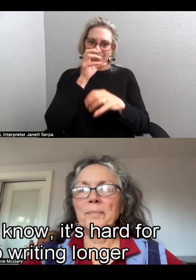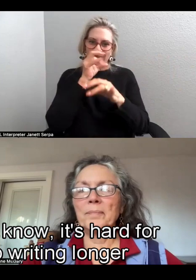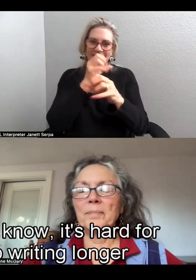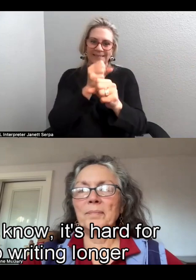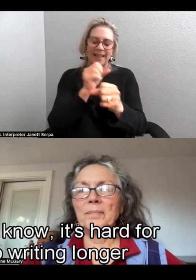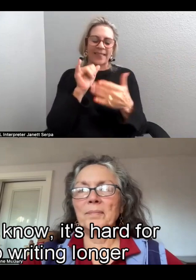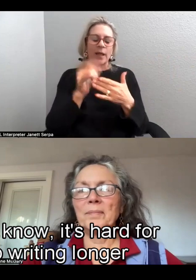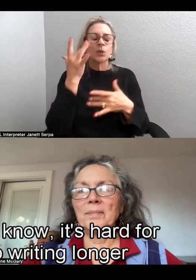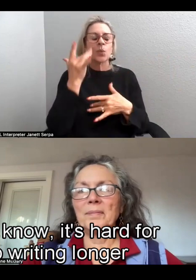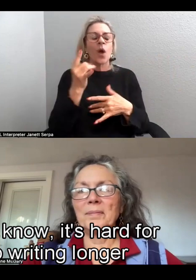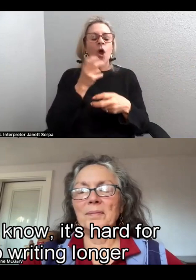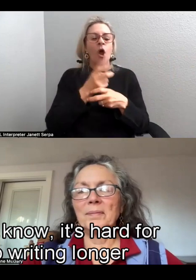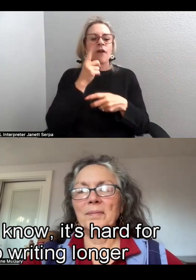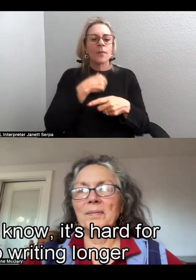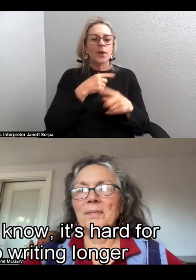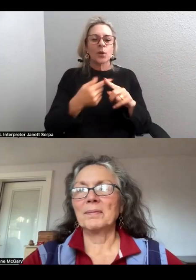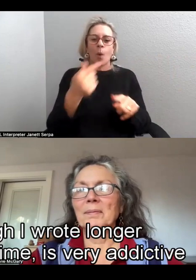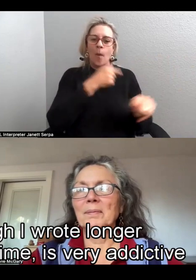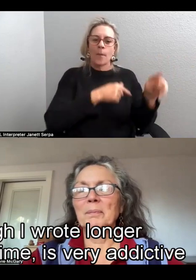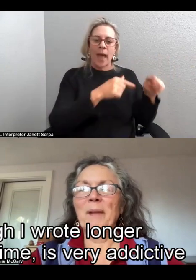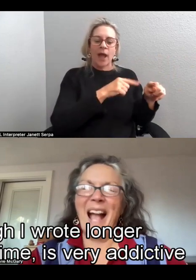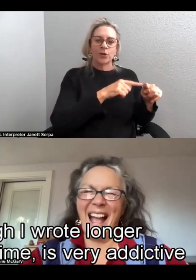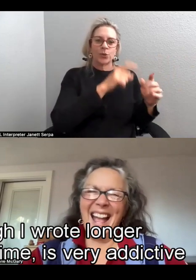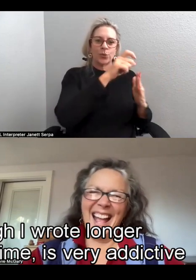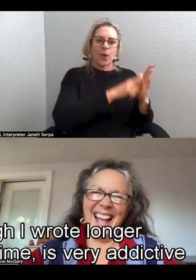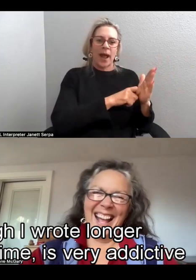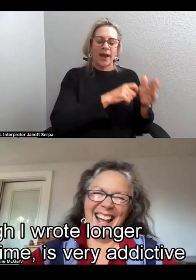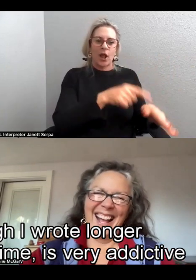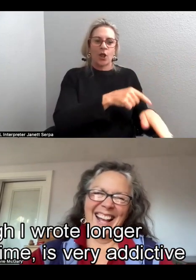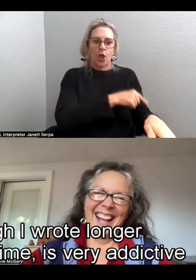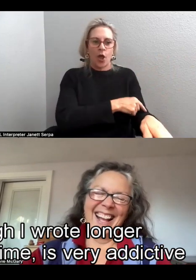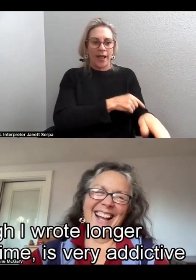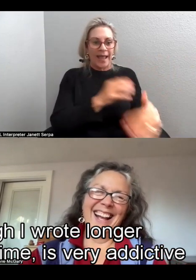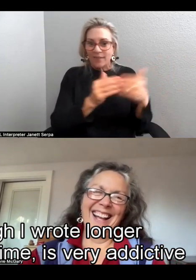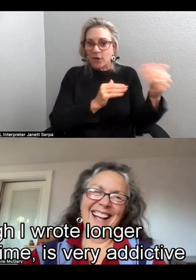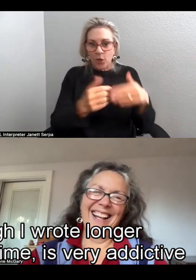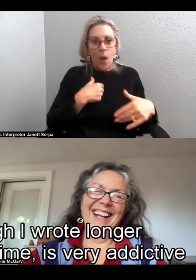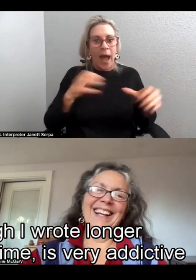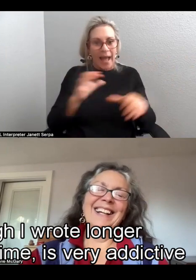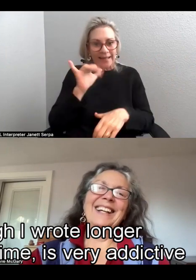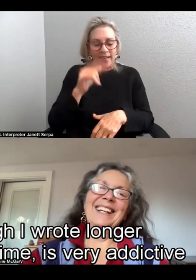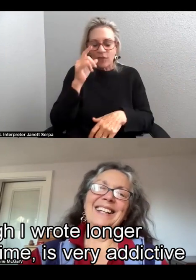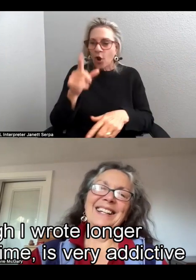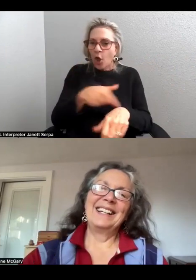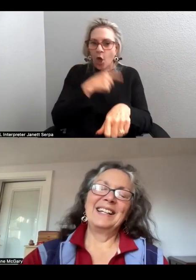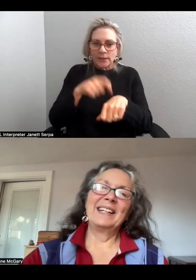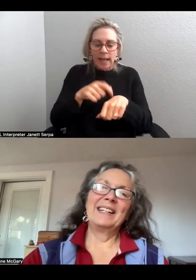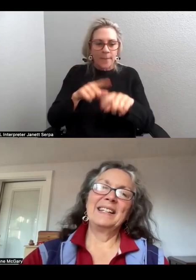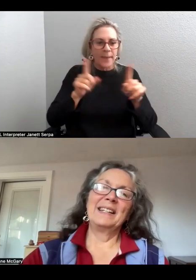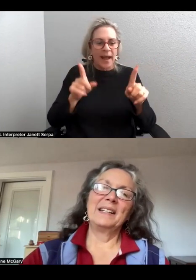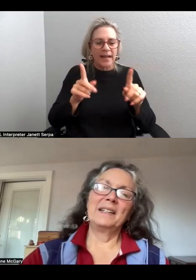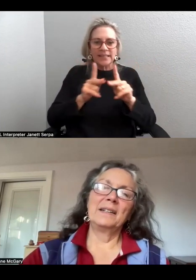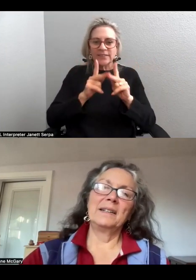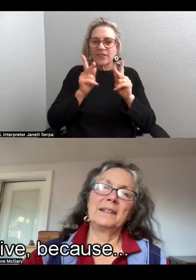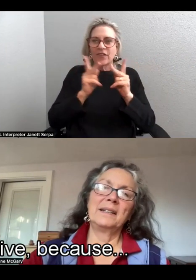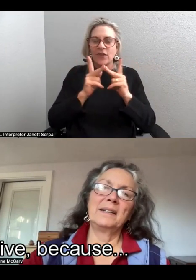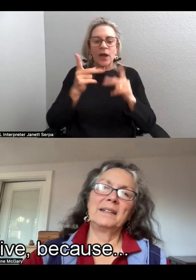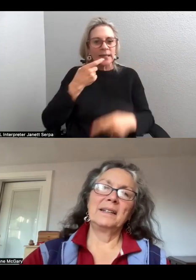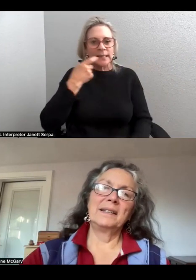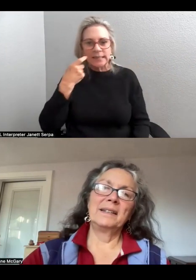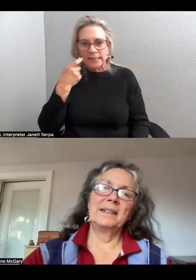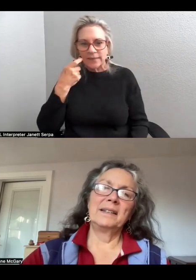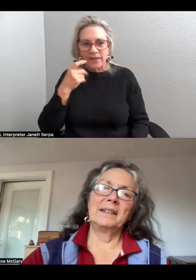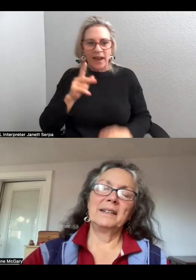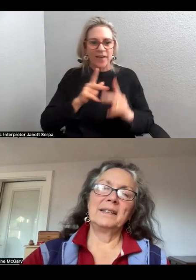why, you know, it's hard for me to go back to writing longer fiction, even though I wrote longer fiction for a very long time, it's very addictive and